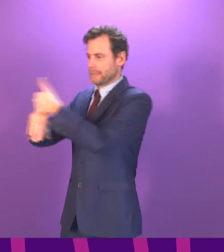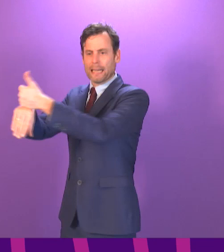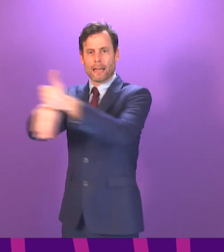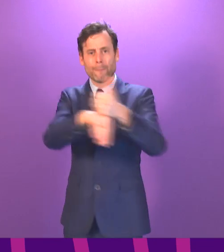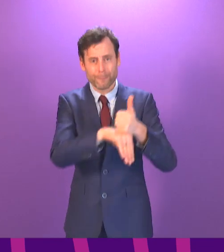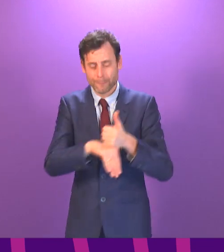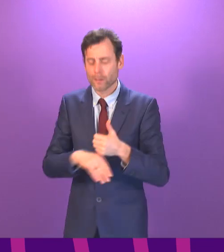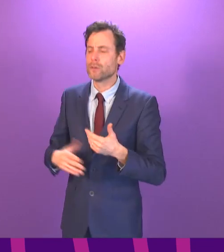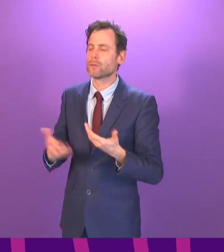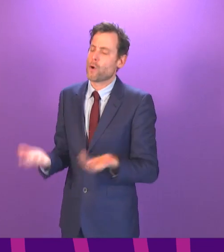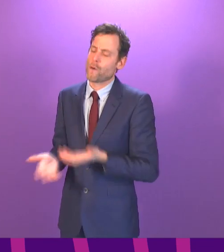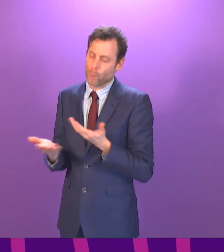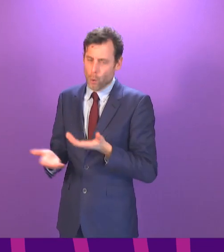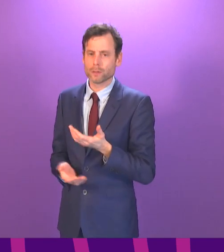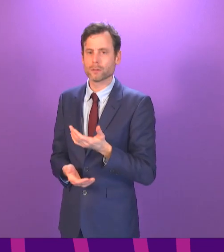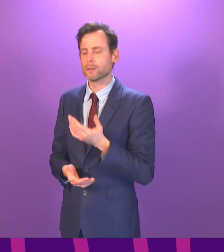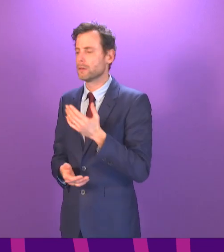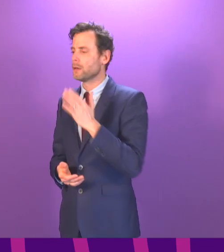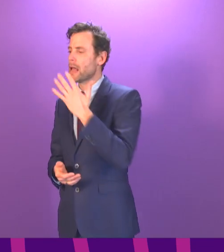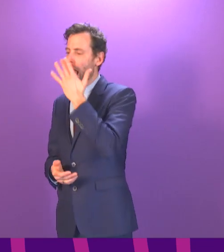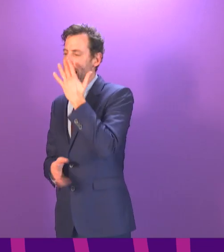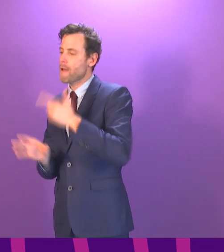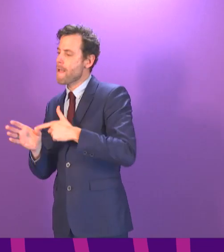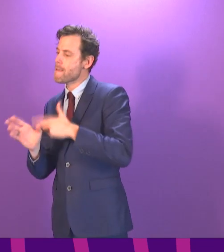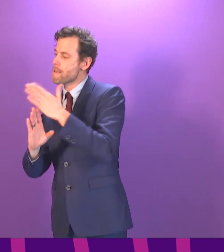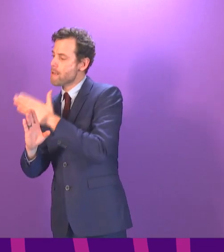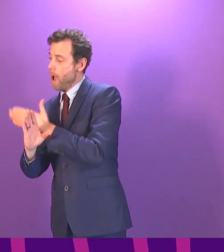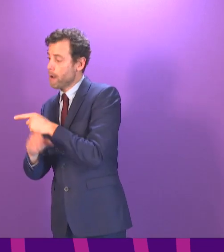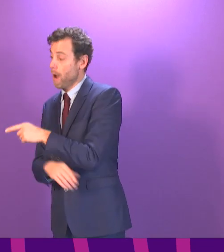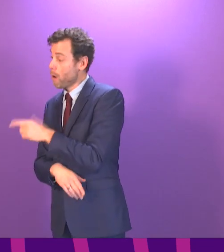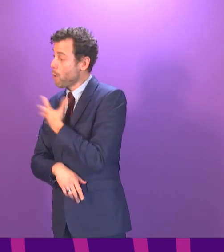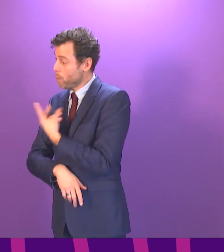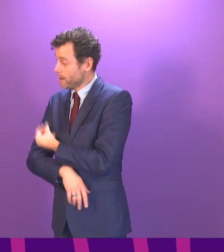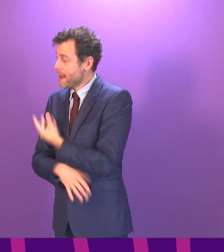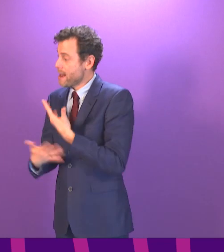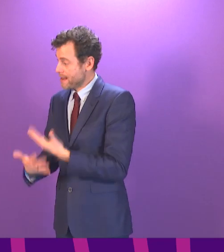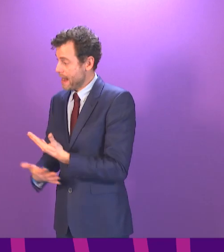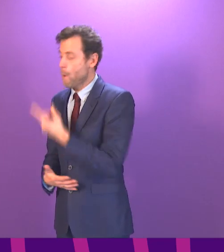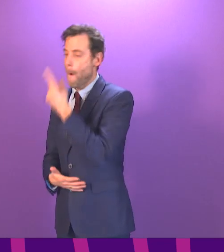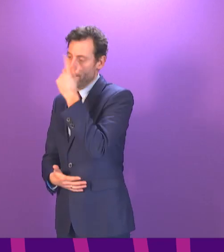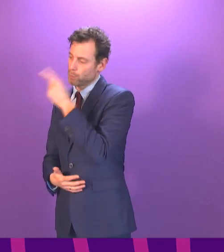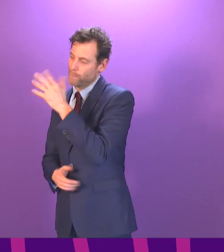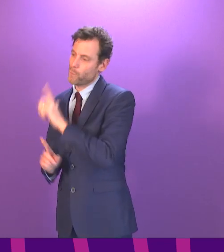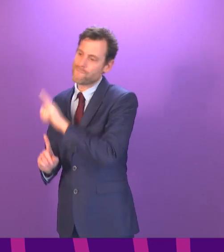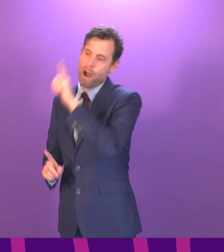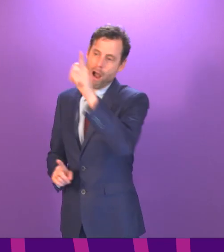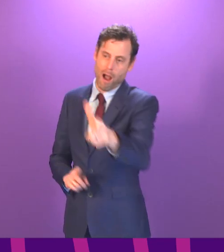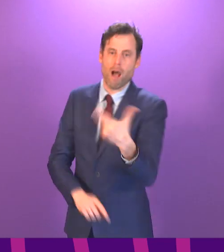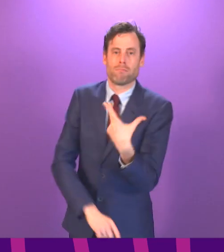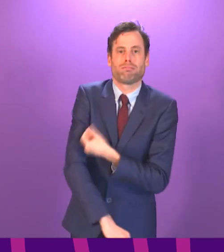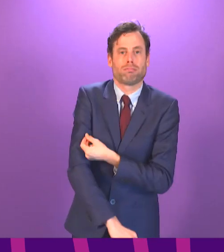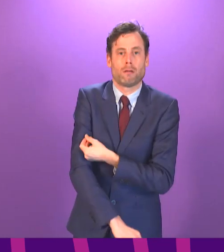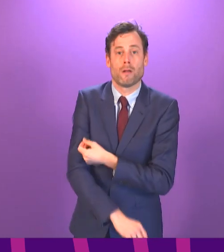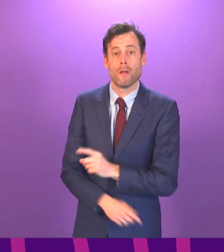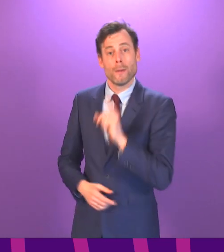groups, will be asked to travel a bit further, but we will be as flexible. Local health boards will be as flexible as possible and health and social care partnerships should